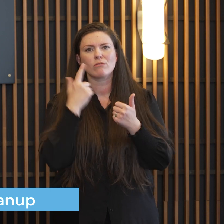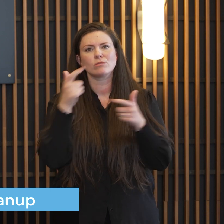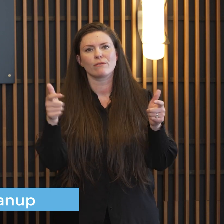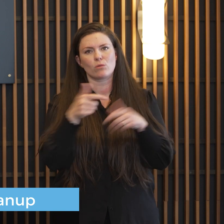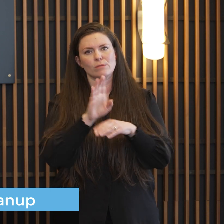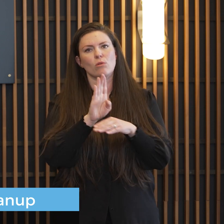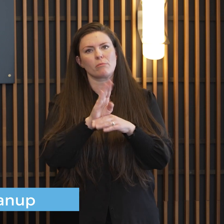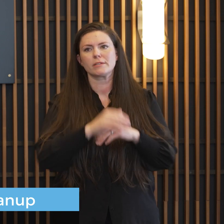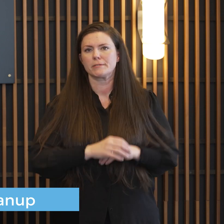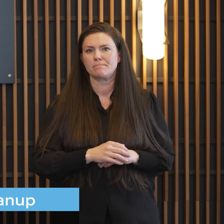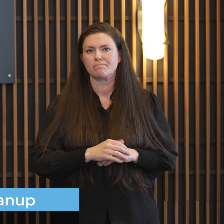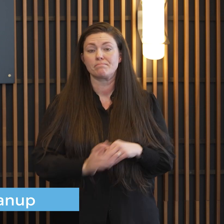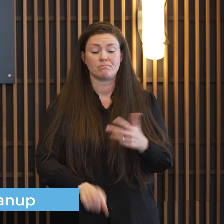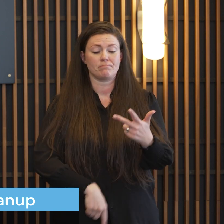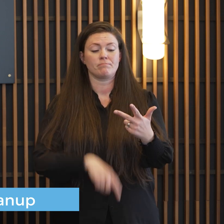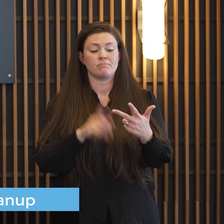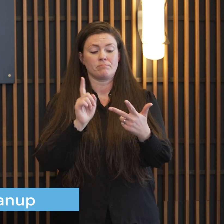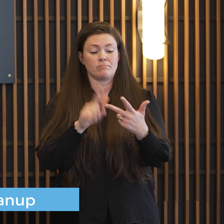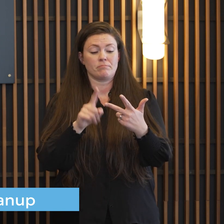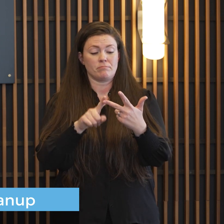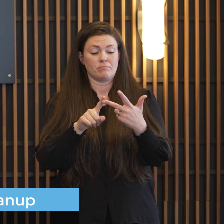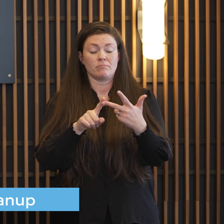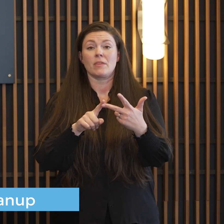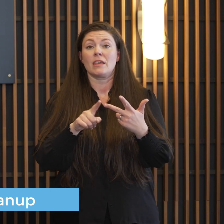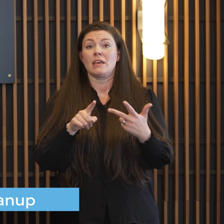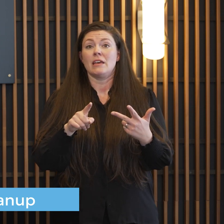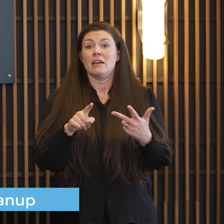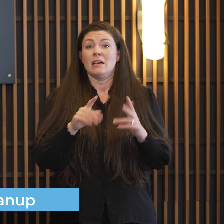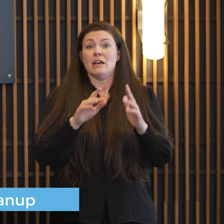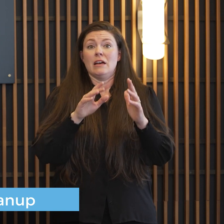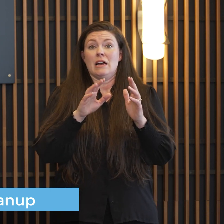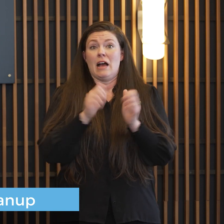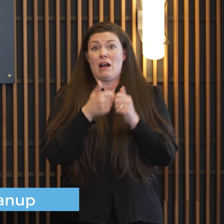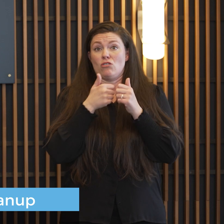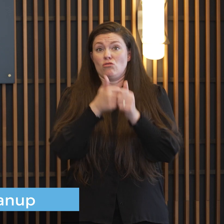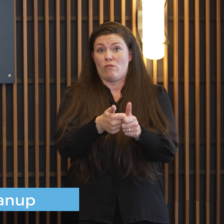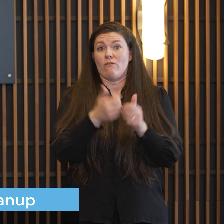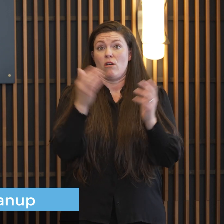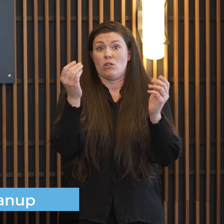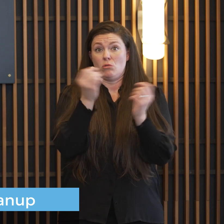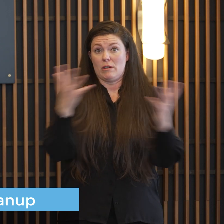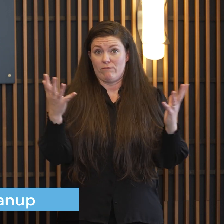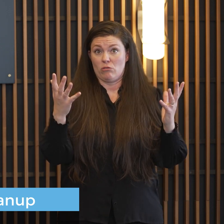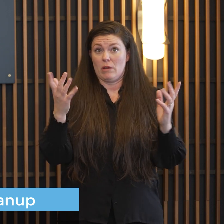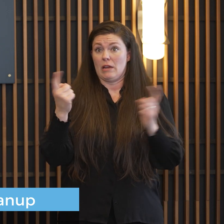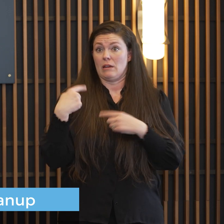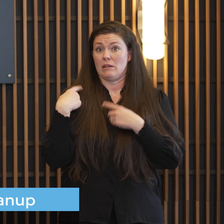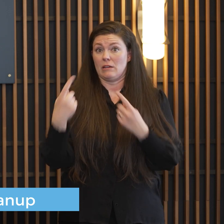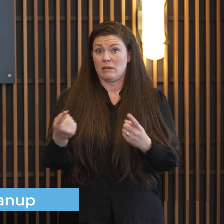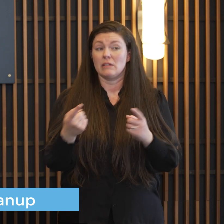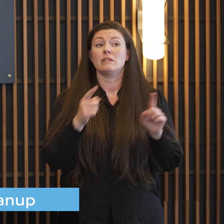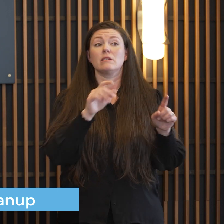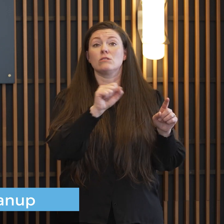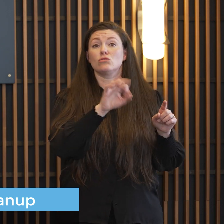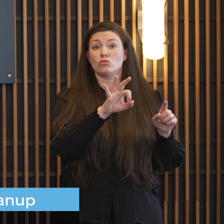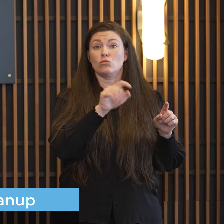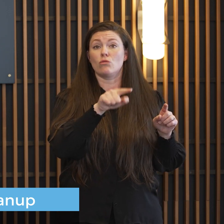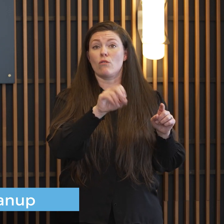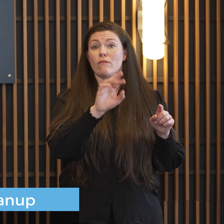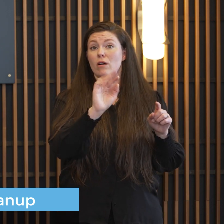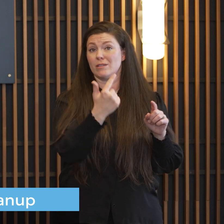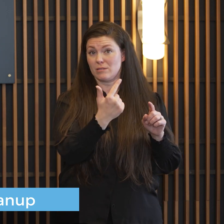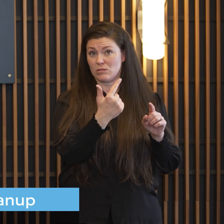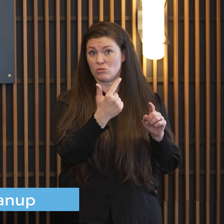business and then the third thing is the best the best way to keep informed on this stuff uh two two main ways go to siouxfalls.org